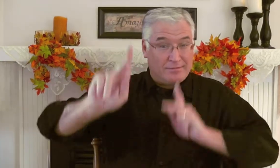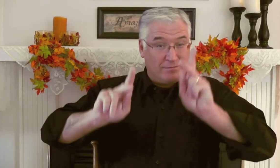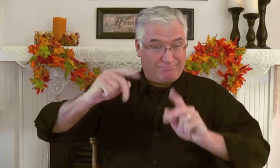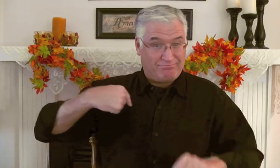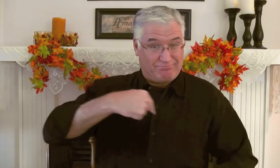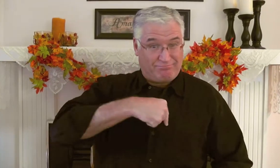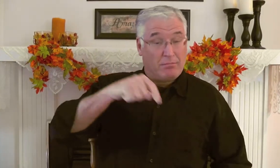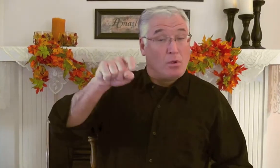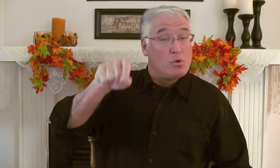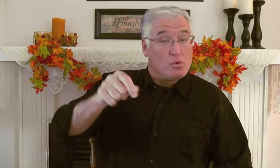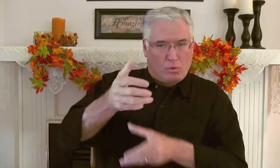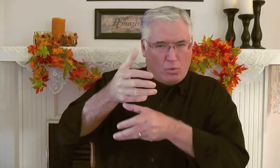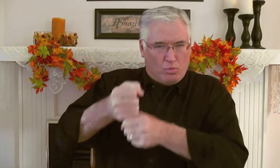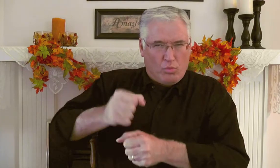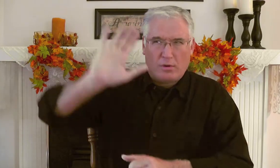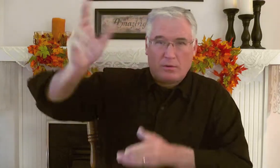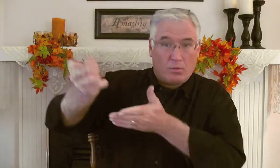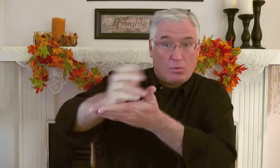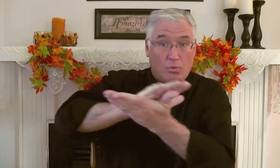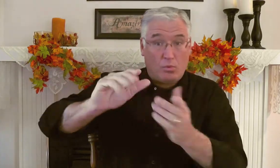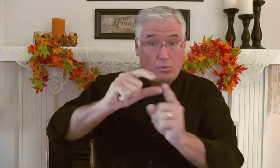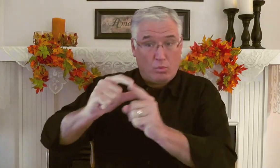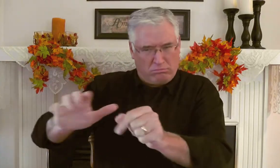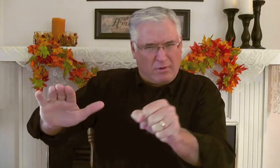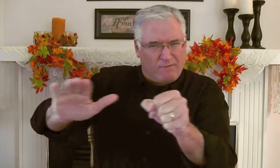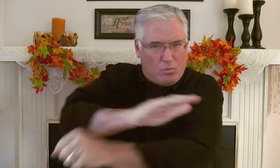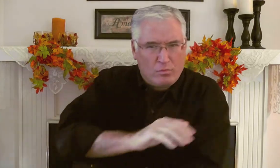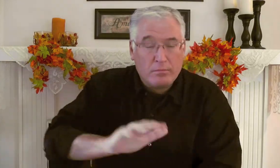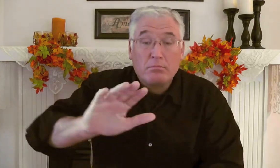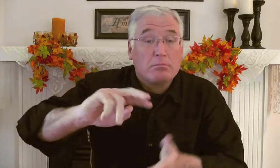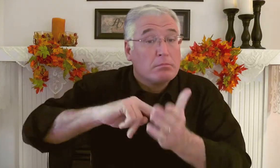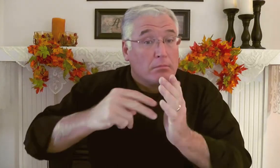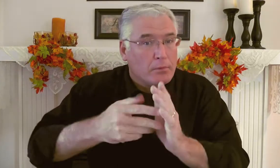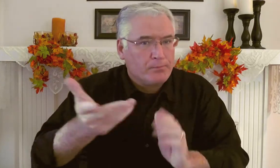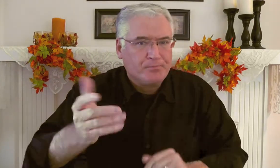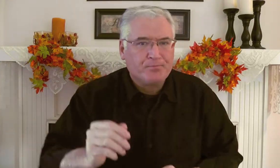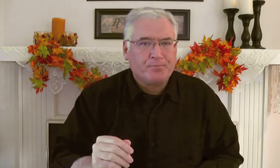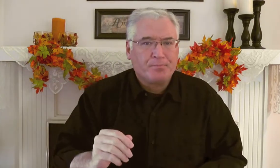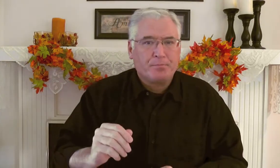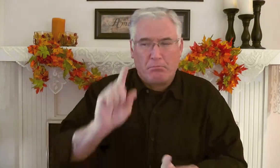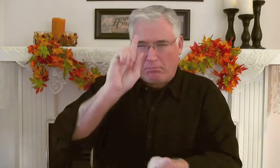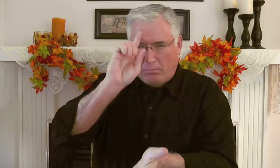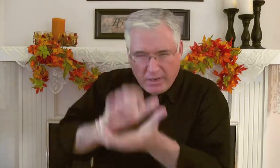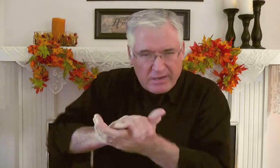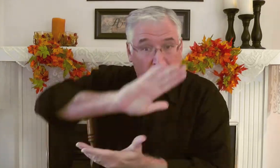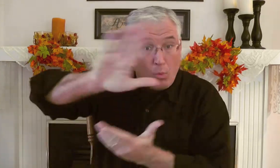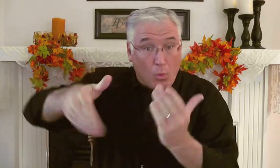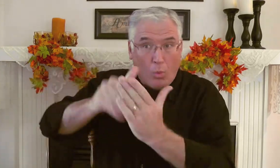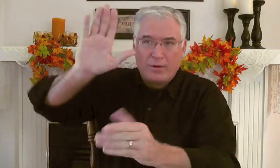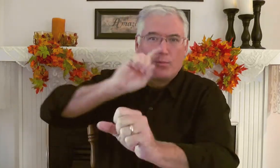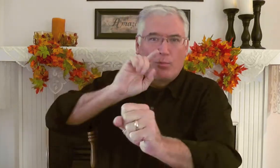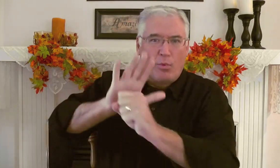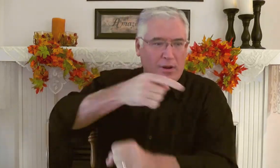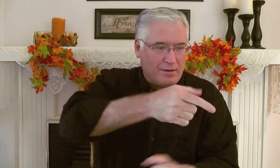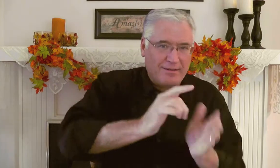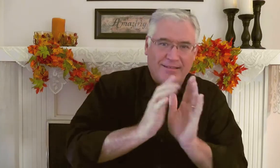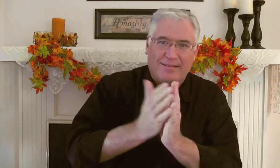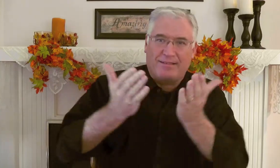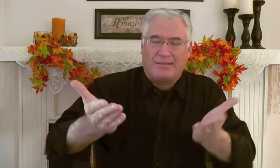We, who are God's people, should trust in his holy word fully. Meaning what? Meaning that we believe